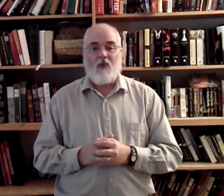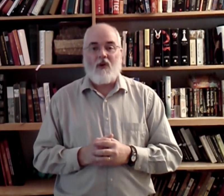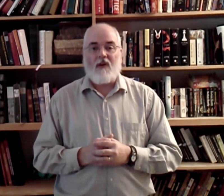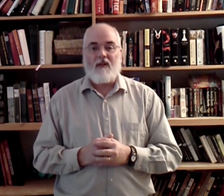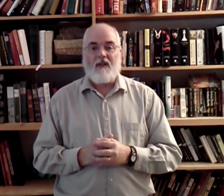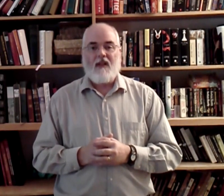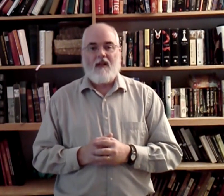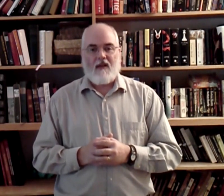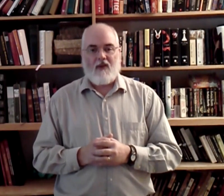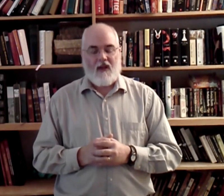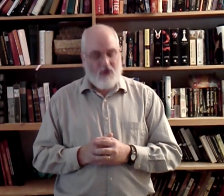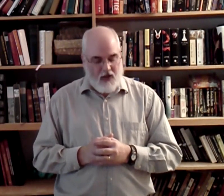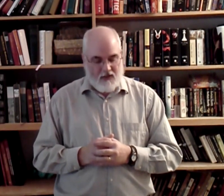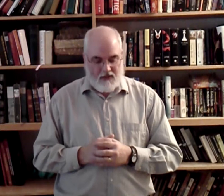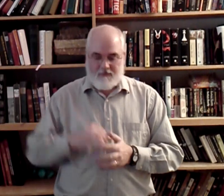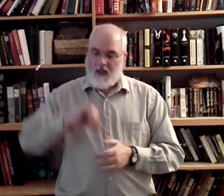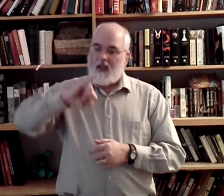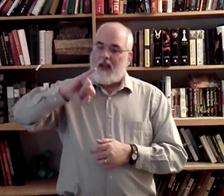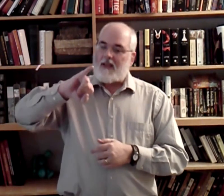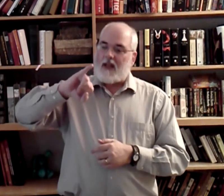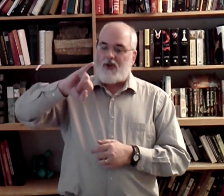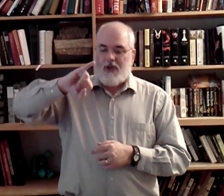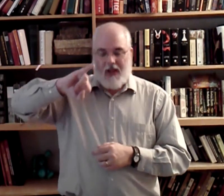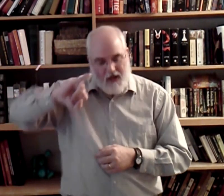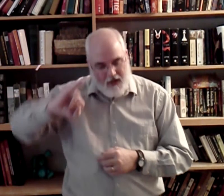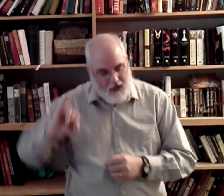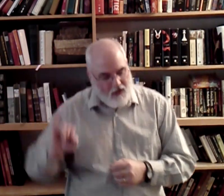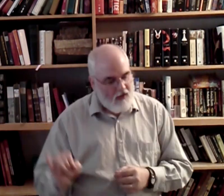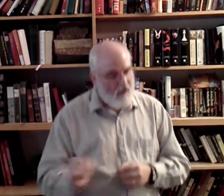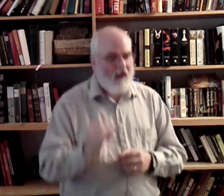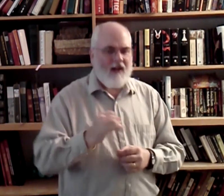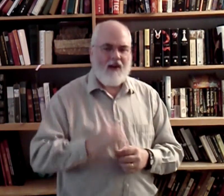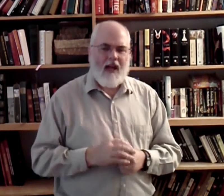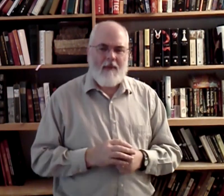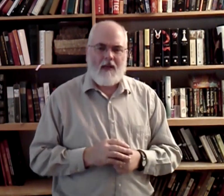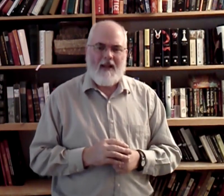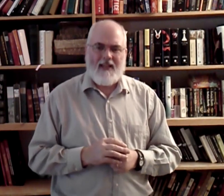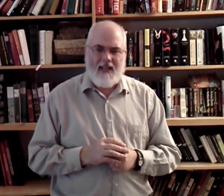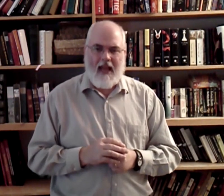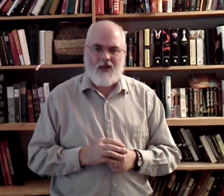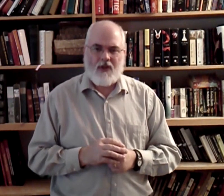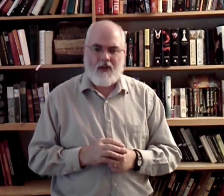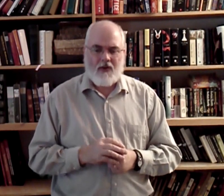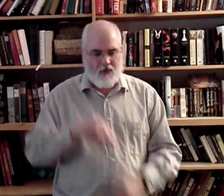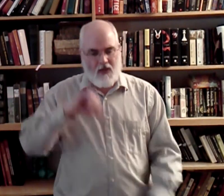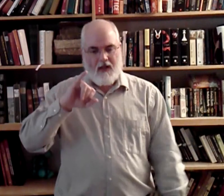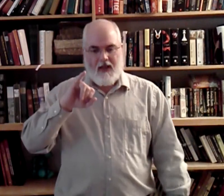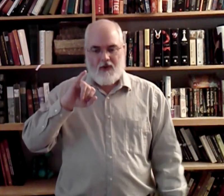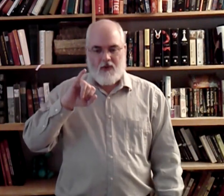word. Okay? Just. There's a letter J. And there's got to be a little bit of knee action in there, too. Can't do.